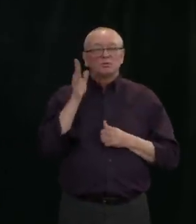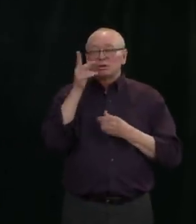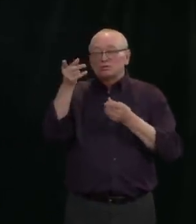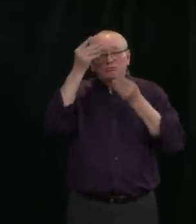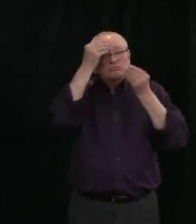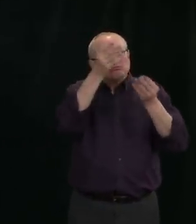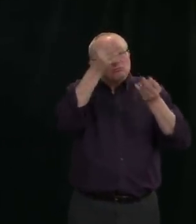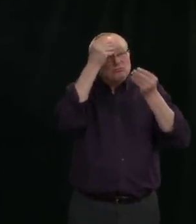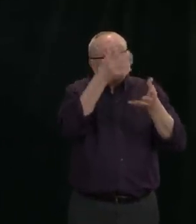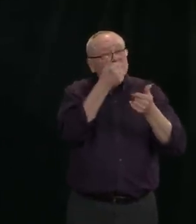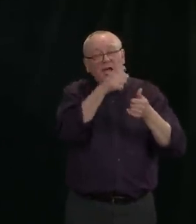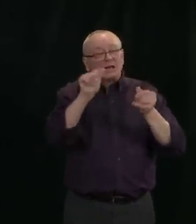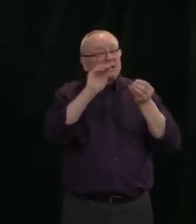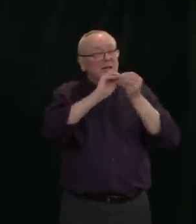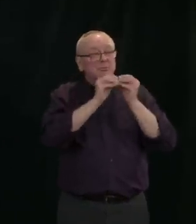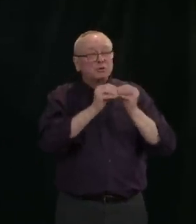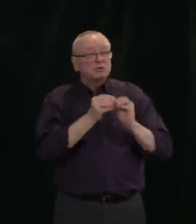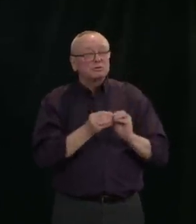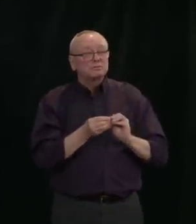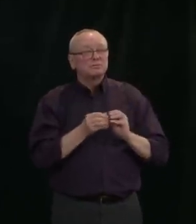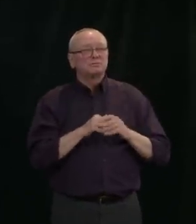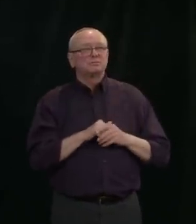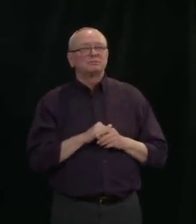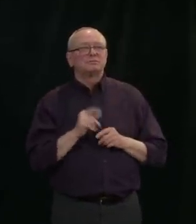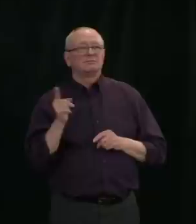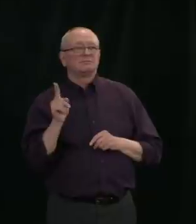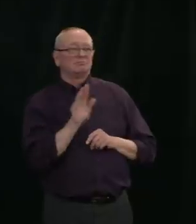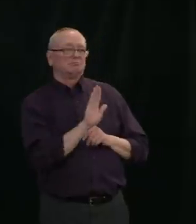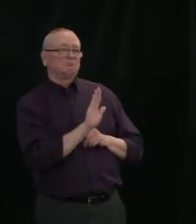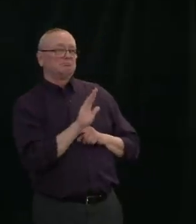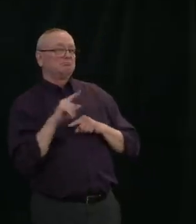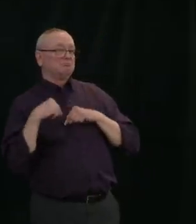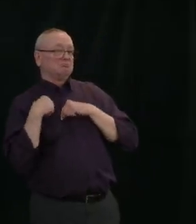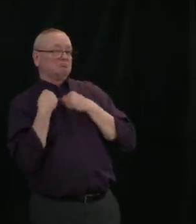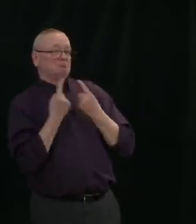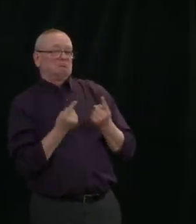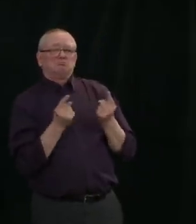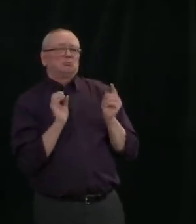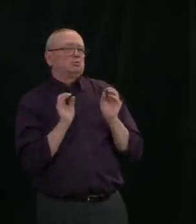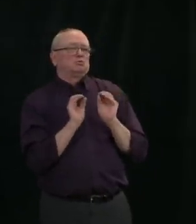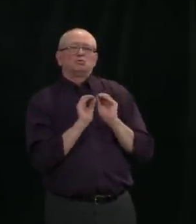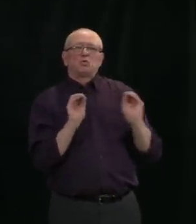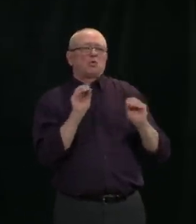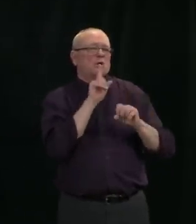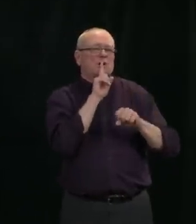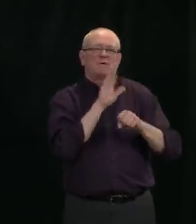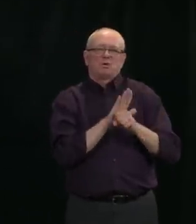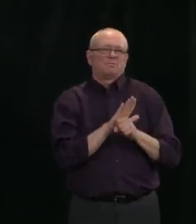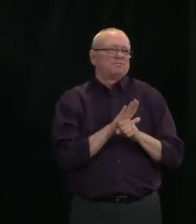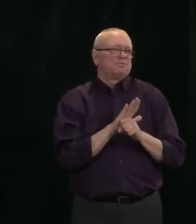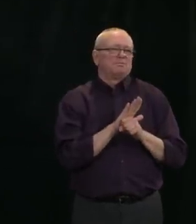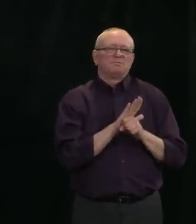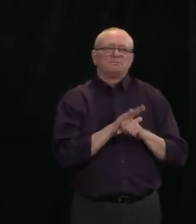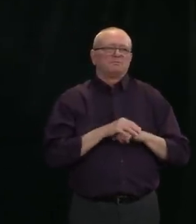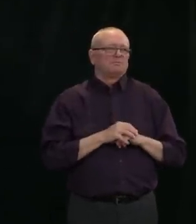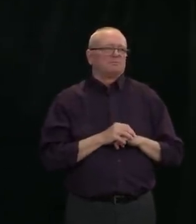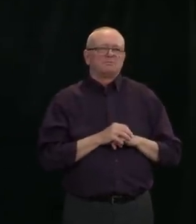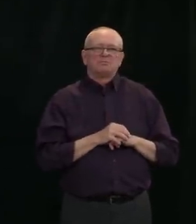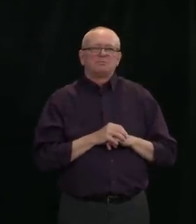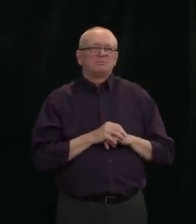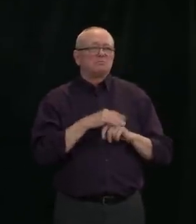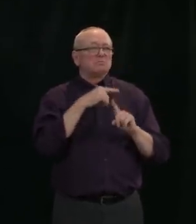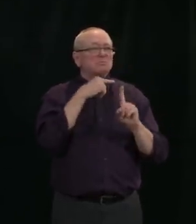cases, no confirmed cases that have been reported to me in any correctional facilities or homeless shelters. So the